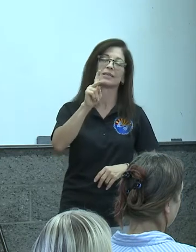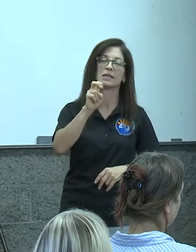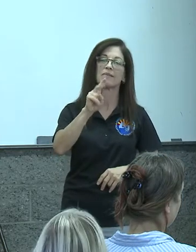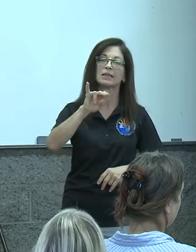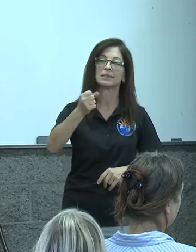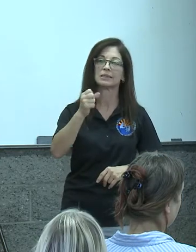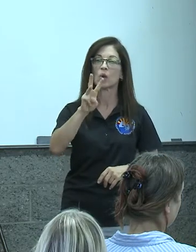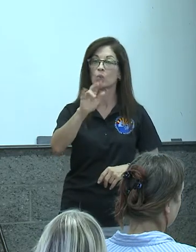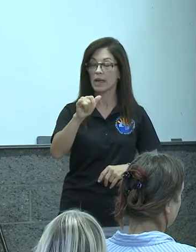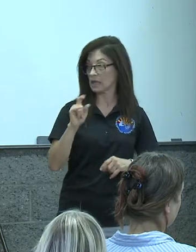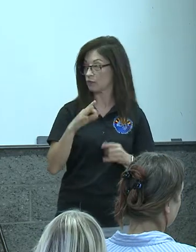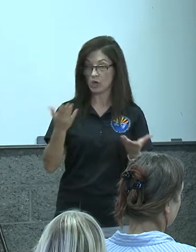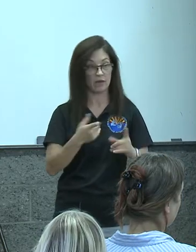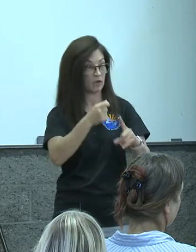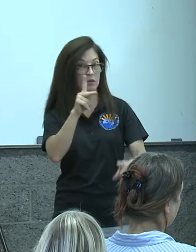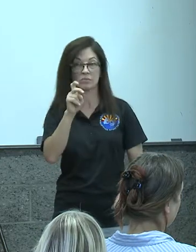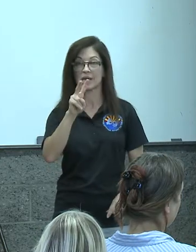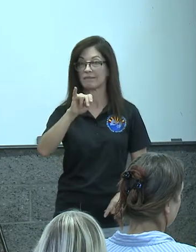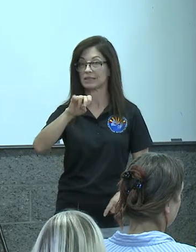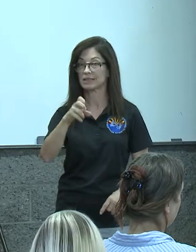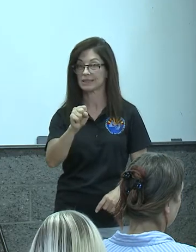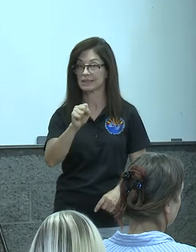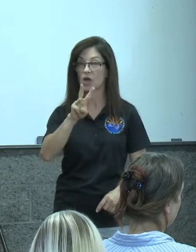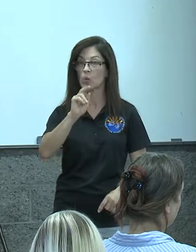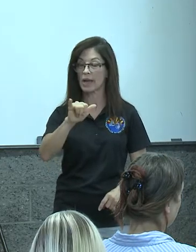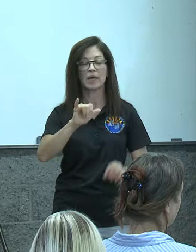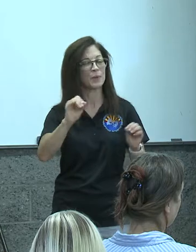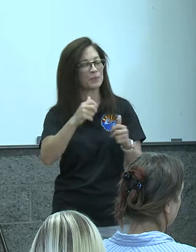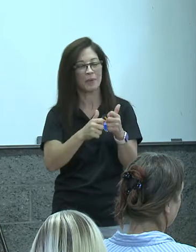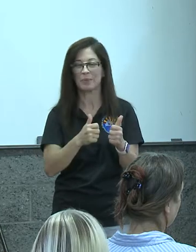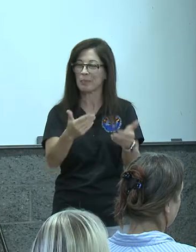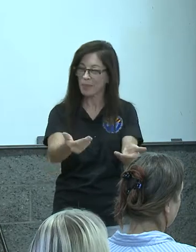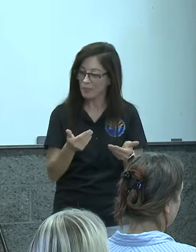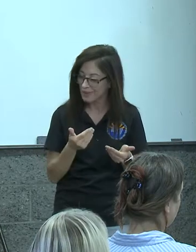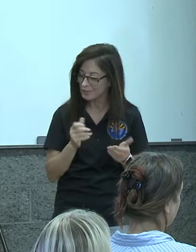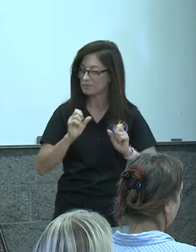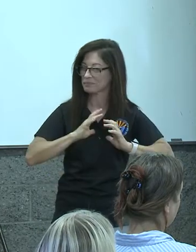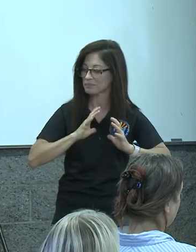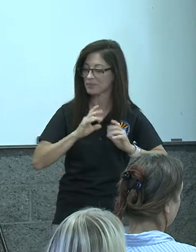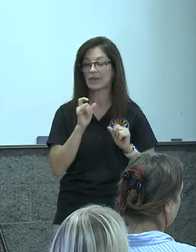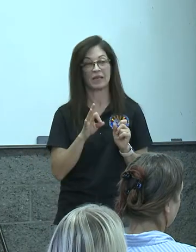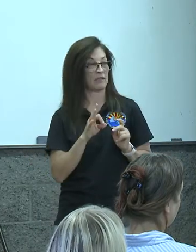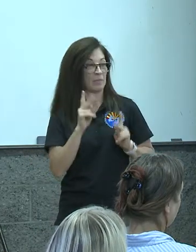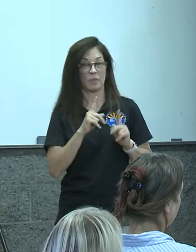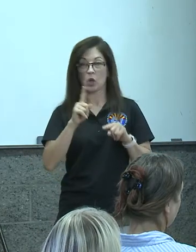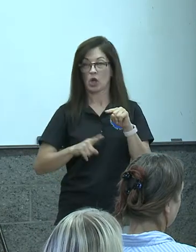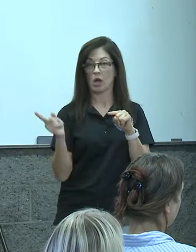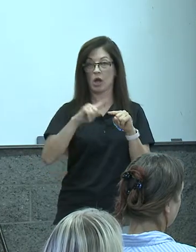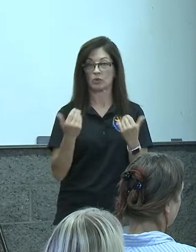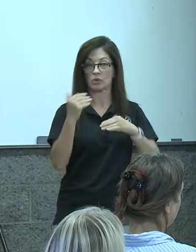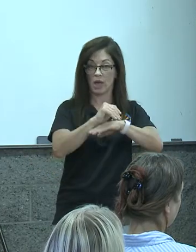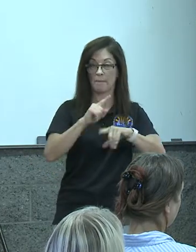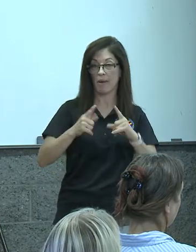if you're here from kevin's way tonight no problem welcome you here um if folks couldn't make this meeting today